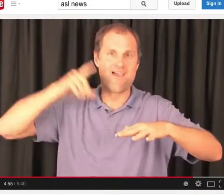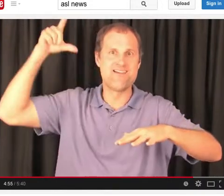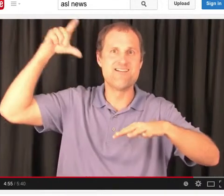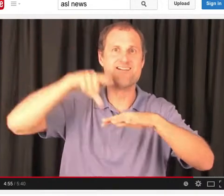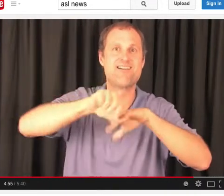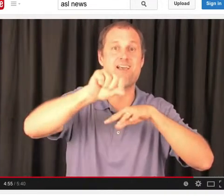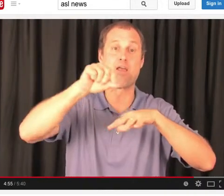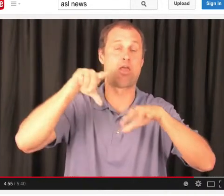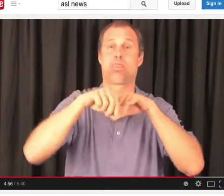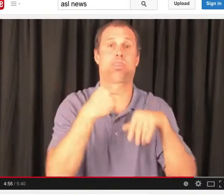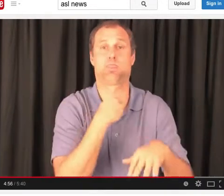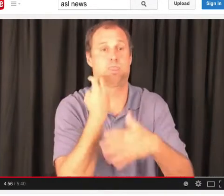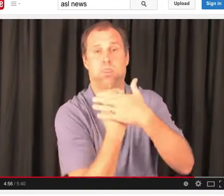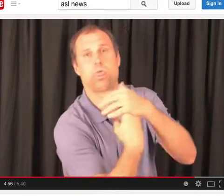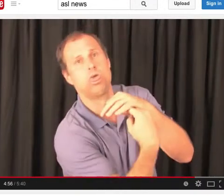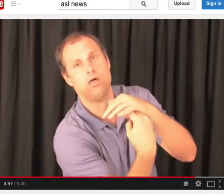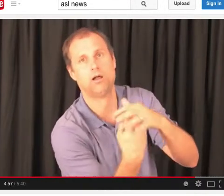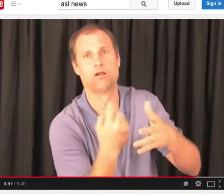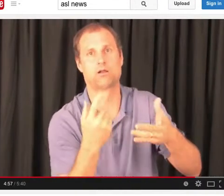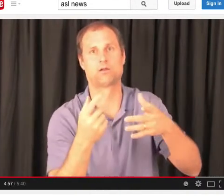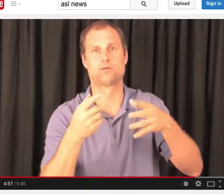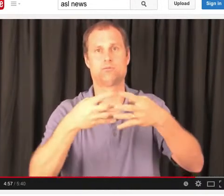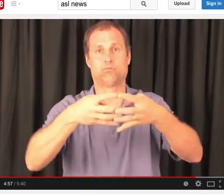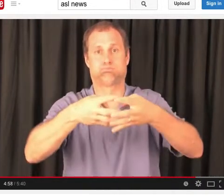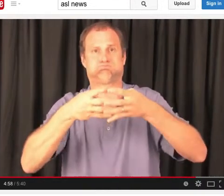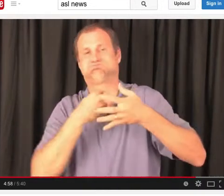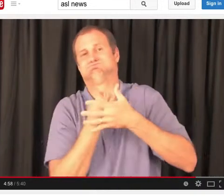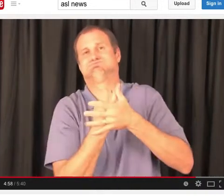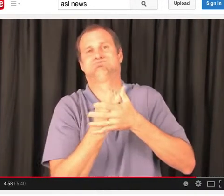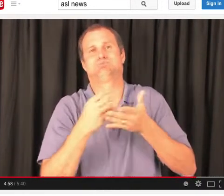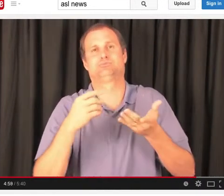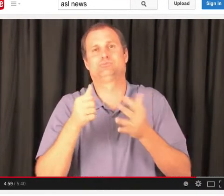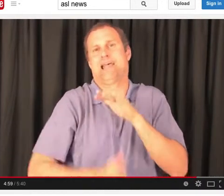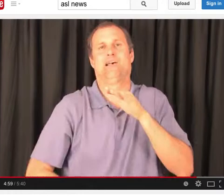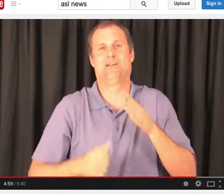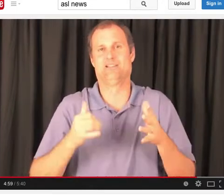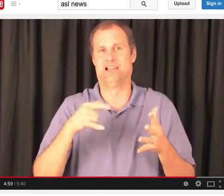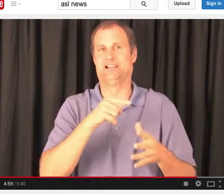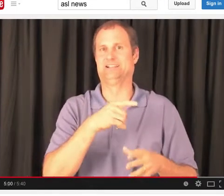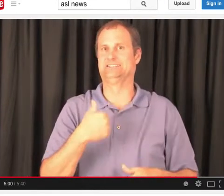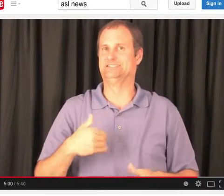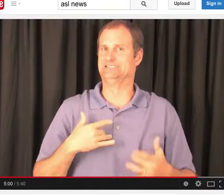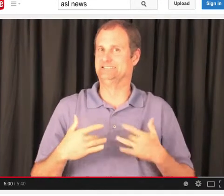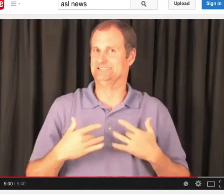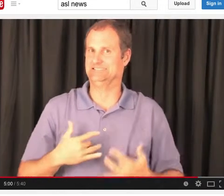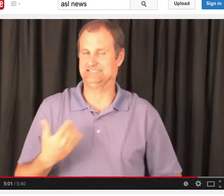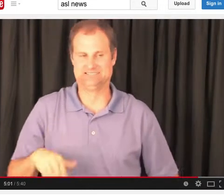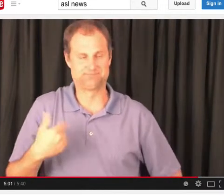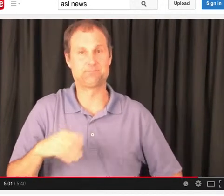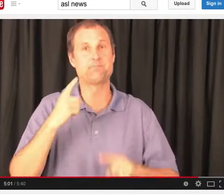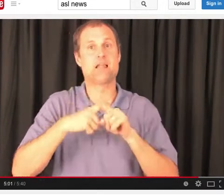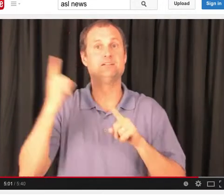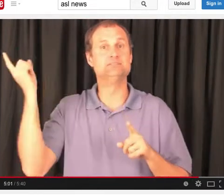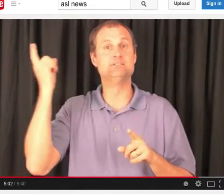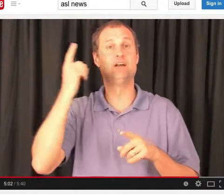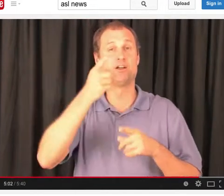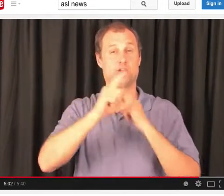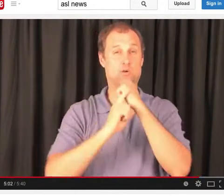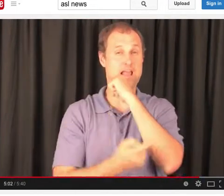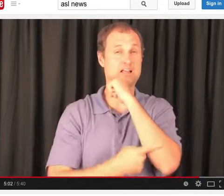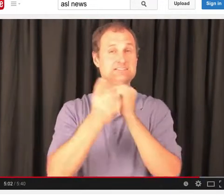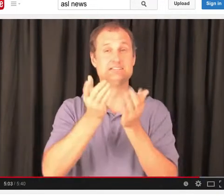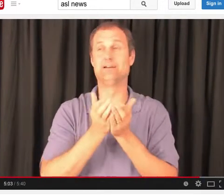Another threat is the fisherman's fishing nets. When an albatross dives for food, sometimes they get caught